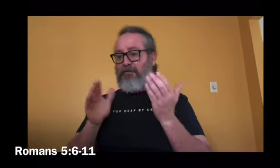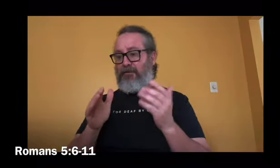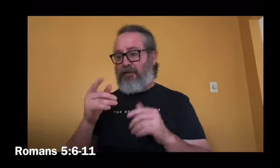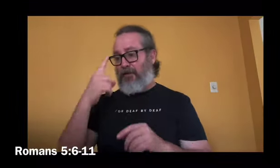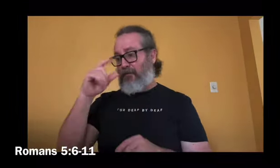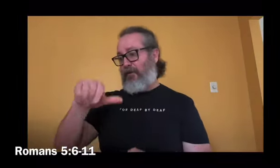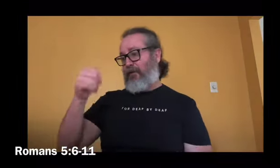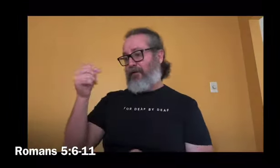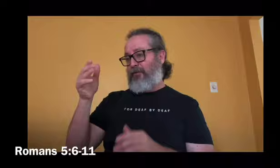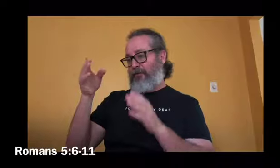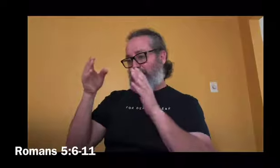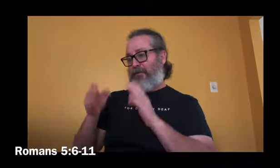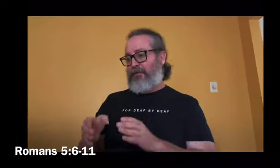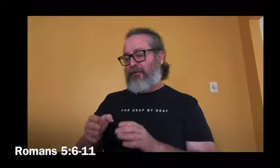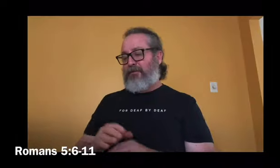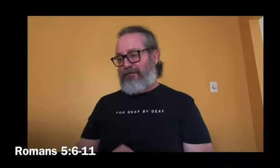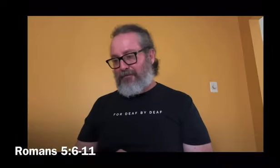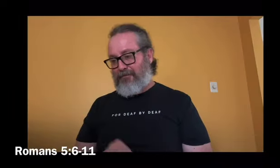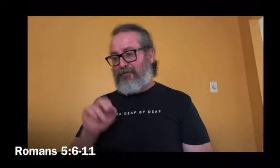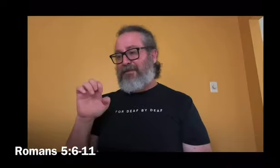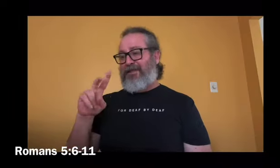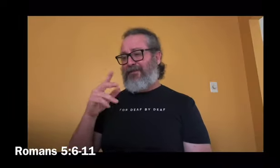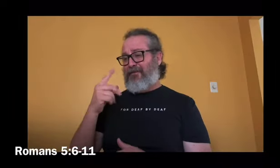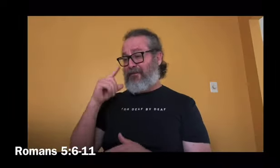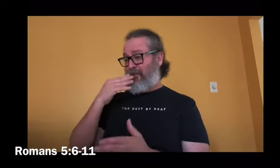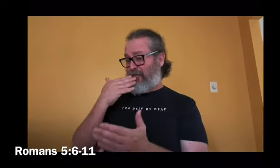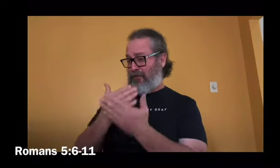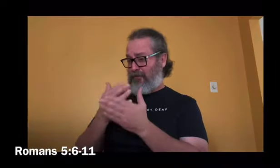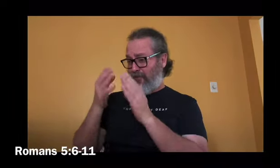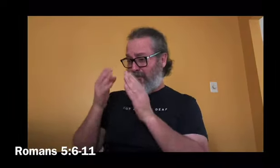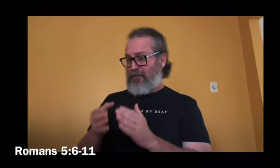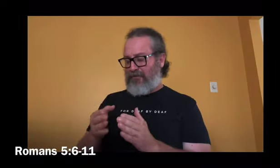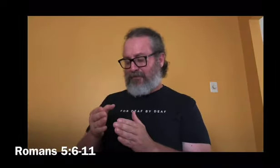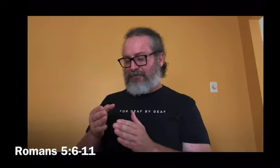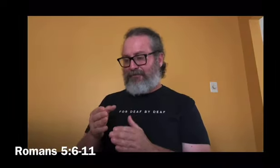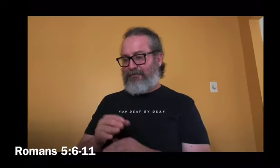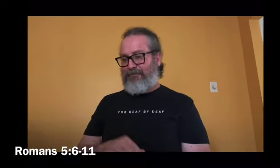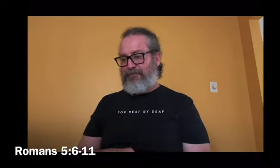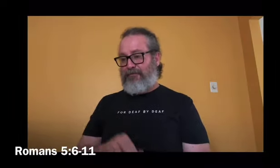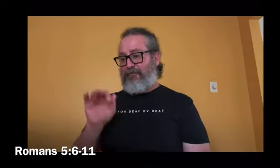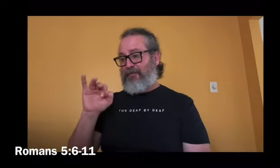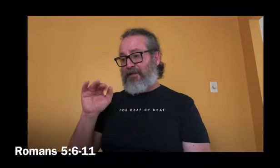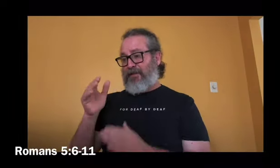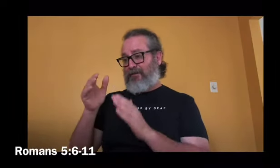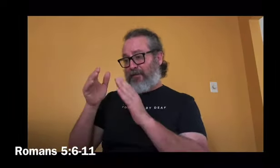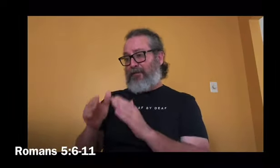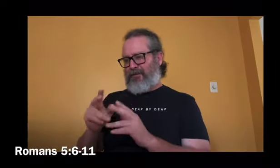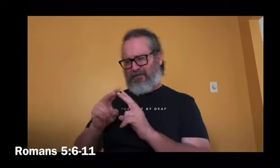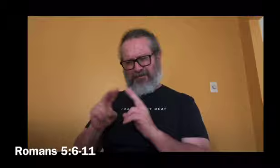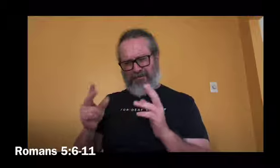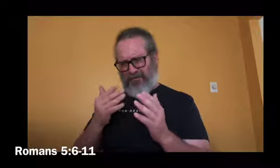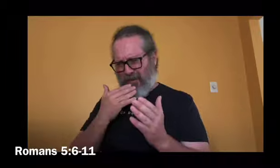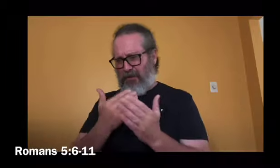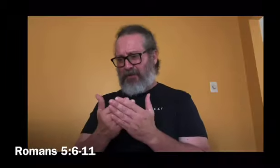yet died at the appointed time, for the ungodly.